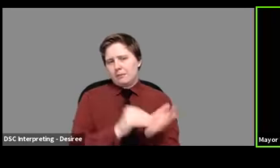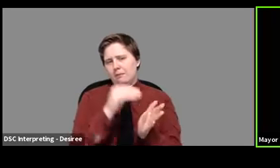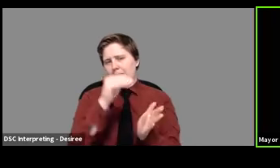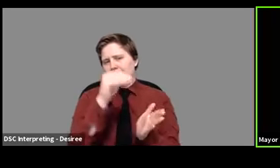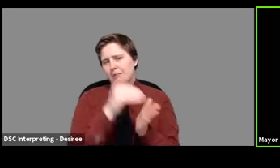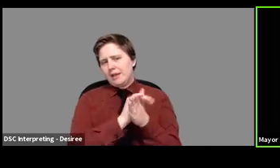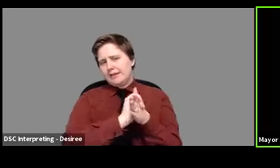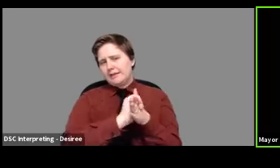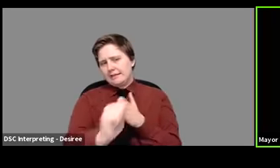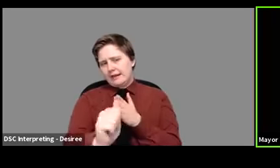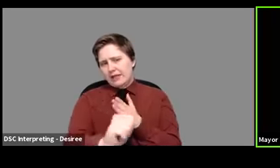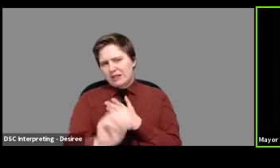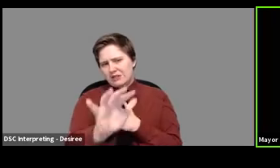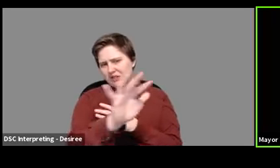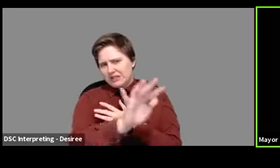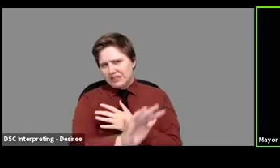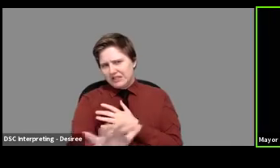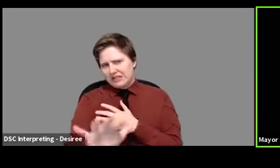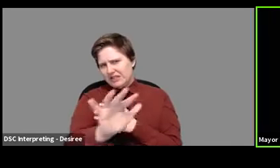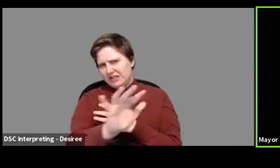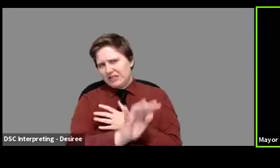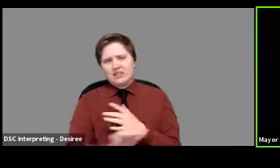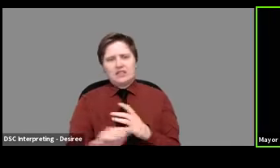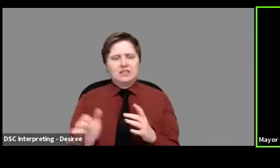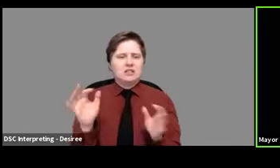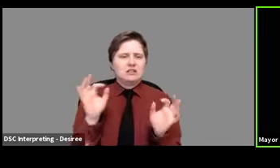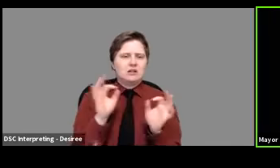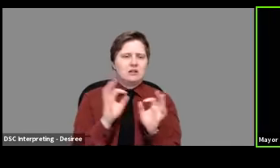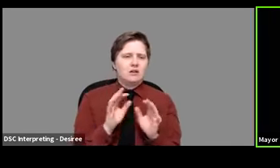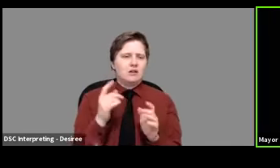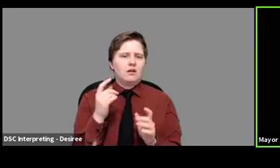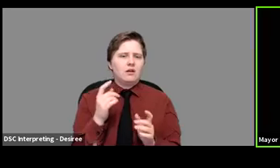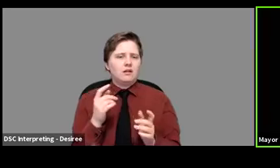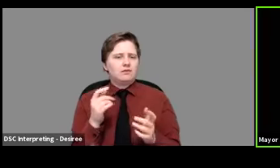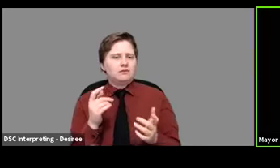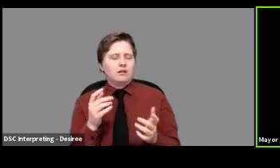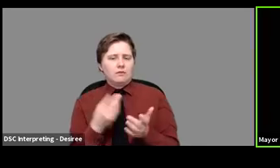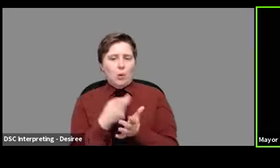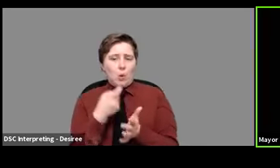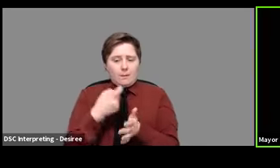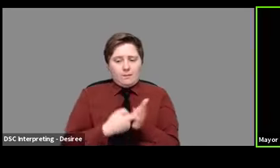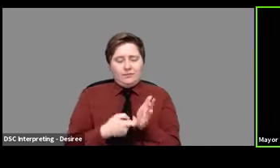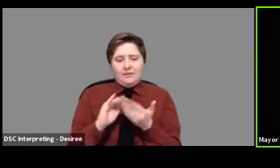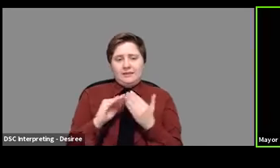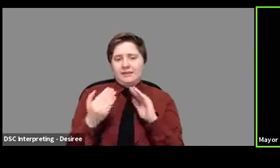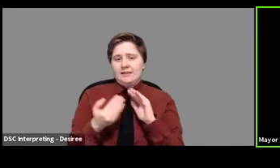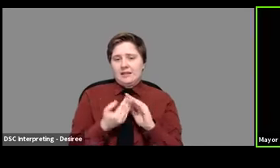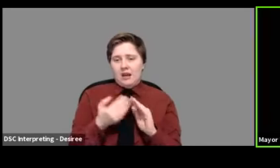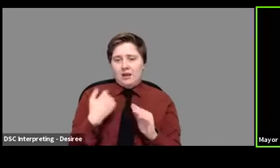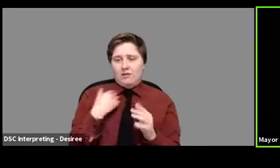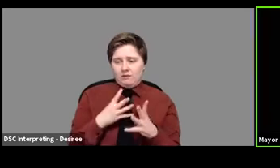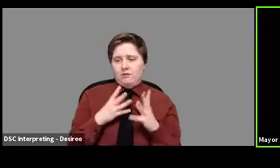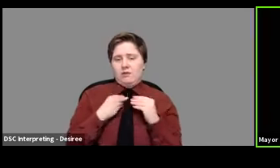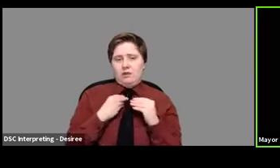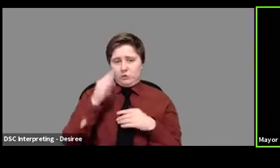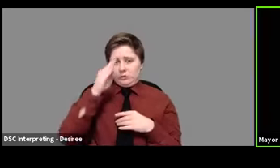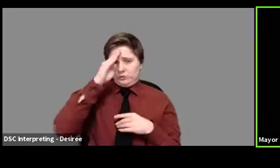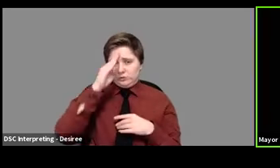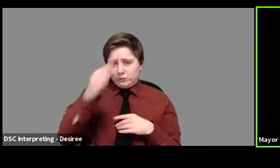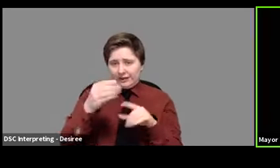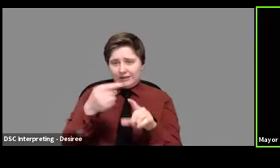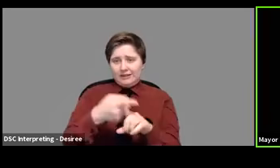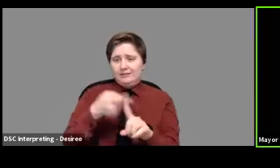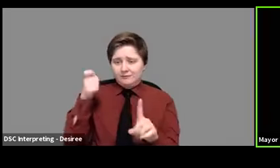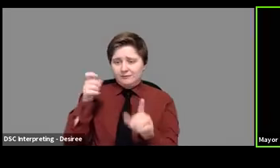roughly, roughly a million dollars of, uh, expense that the city has incurred that is directly due